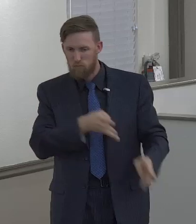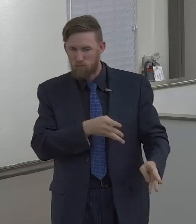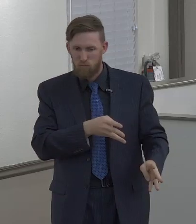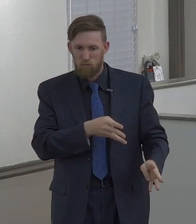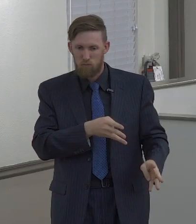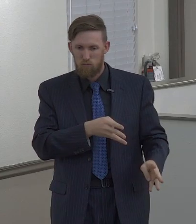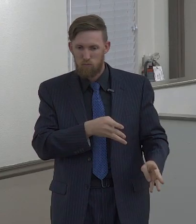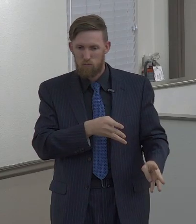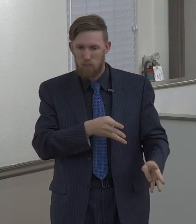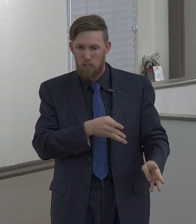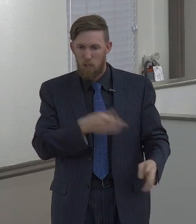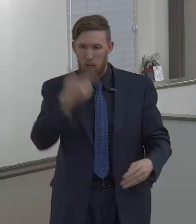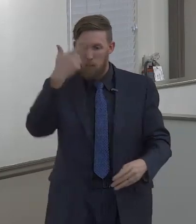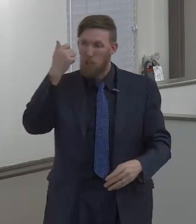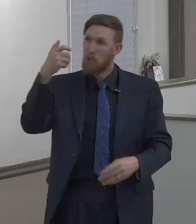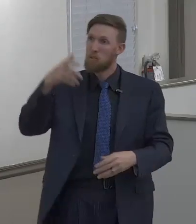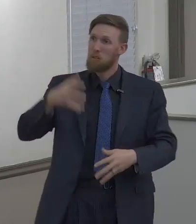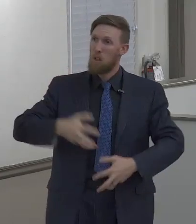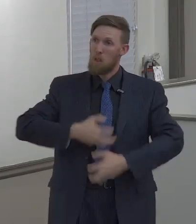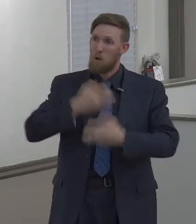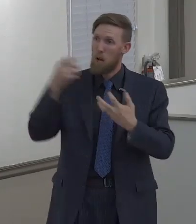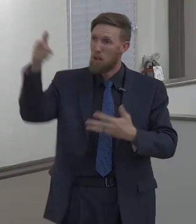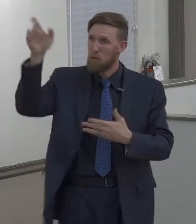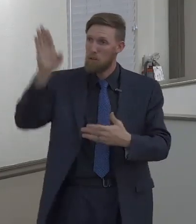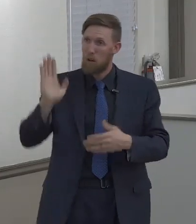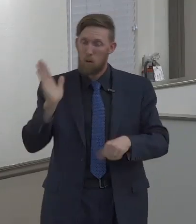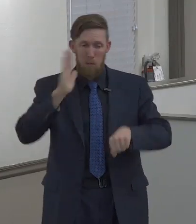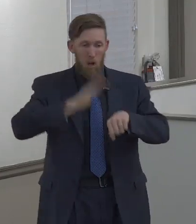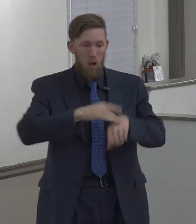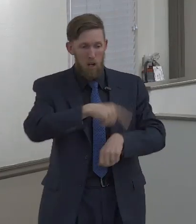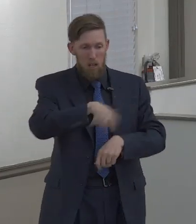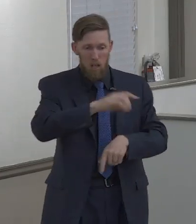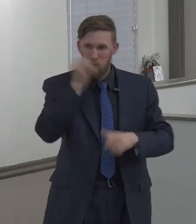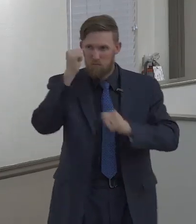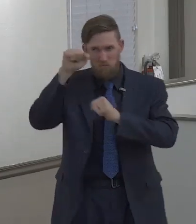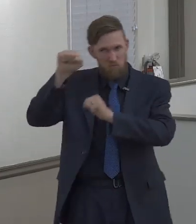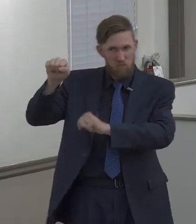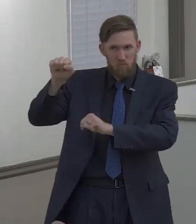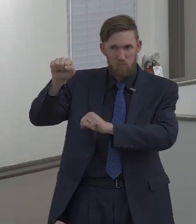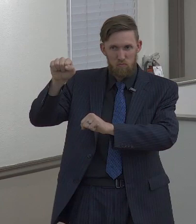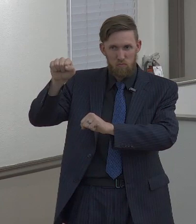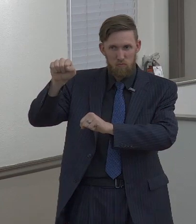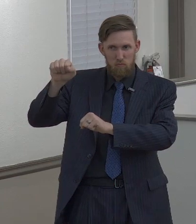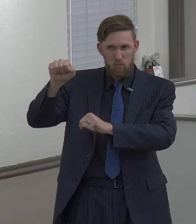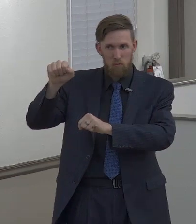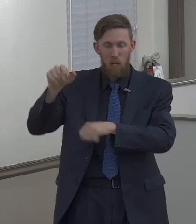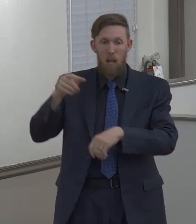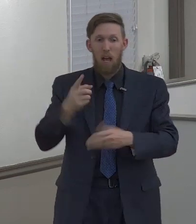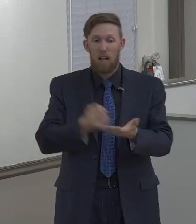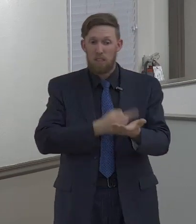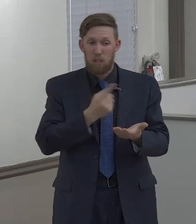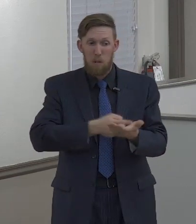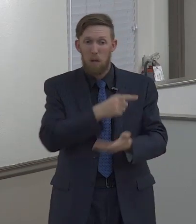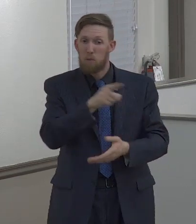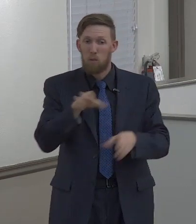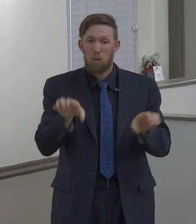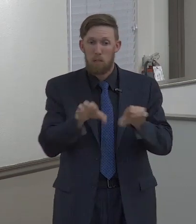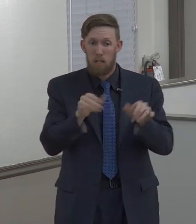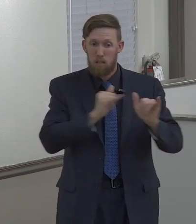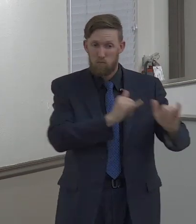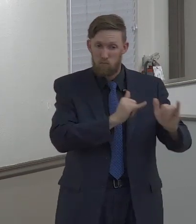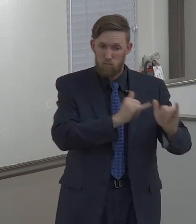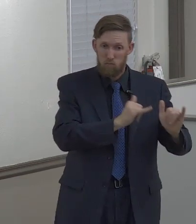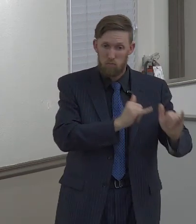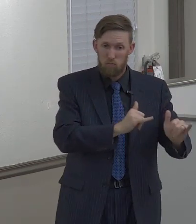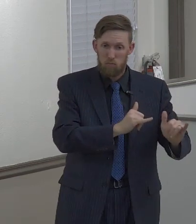idolatry. For which things sake the wrath of God cometh on the children of disobedience, in the which ye also walked